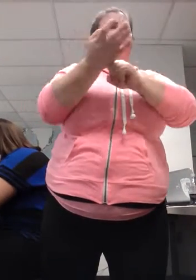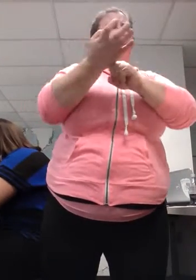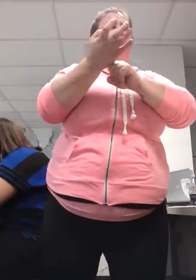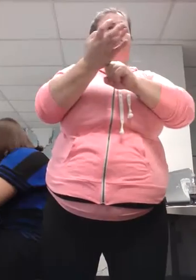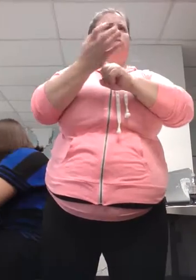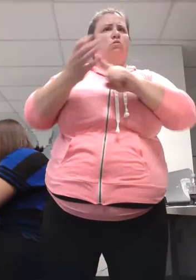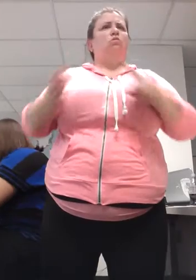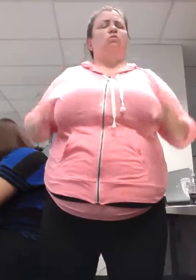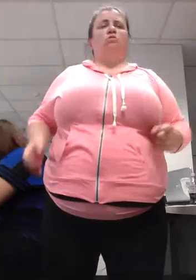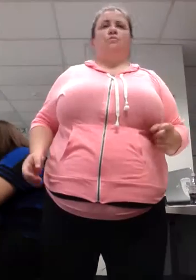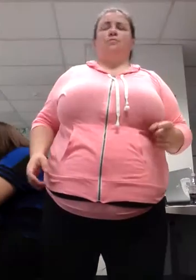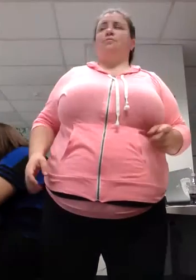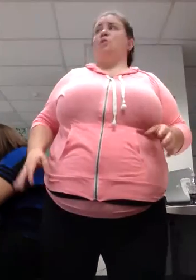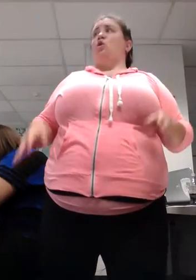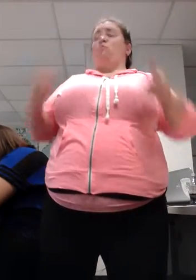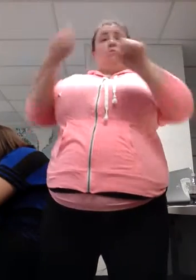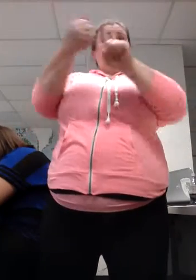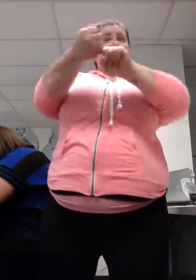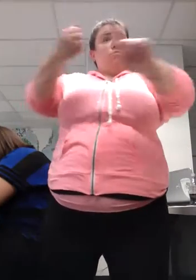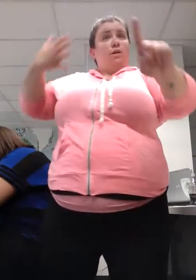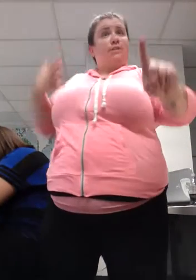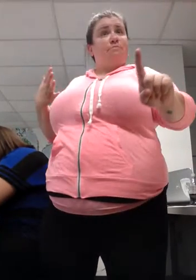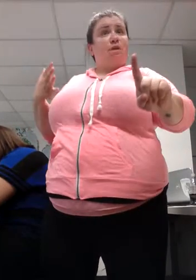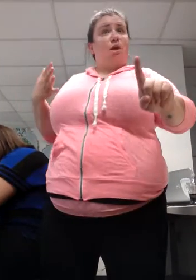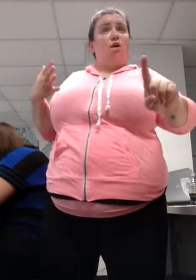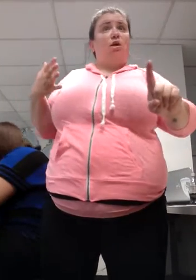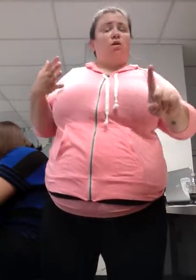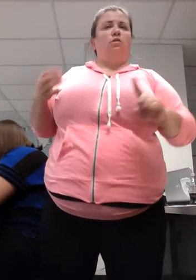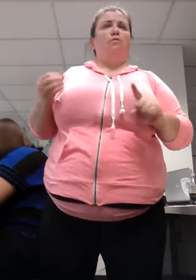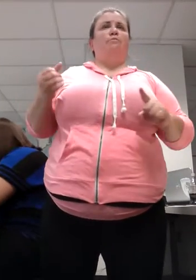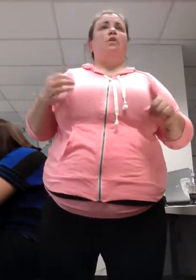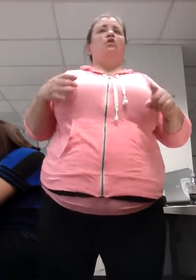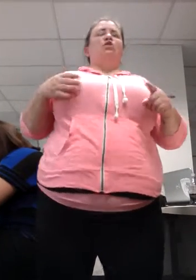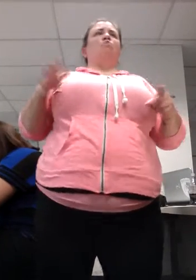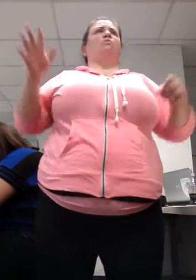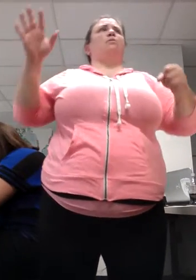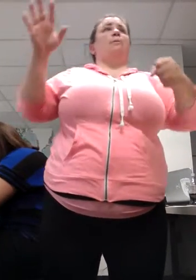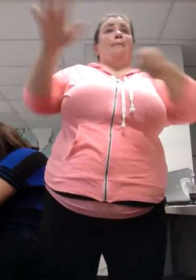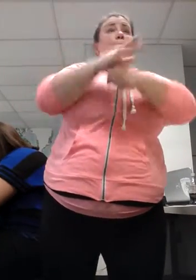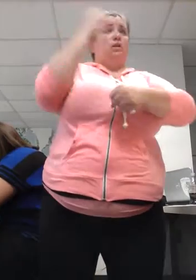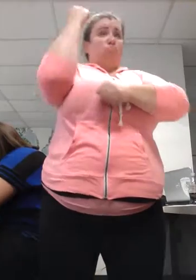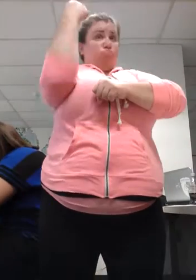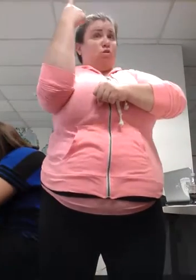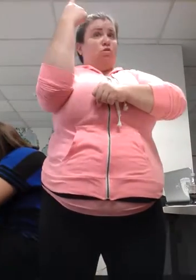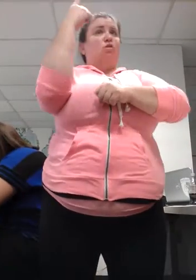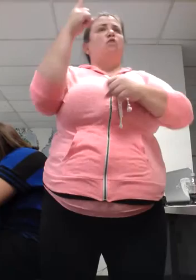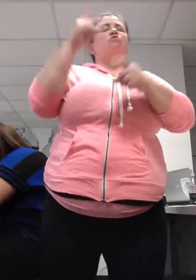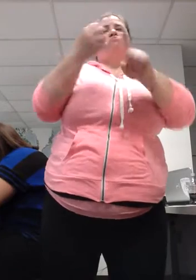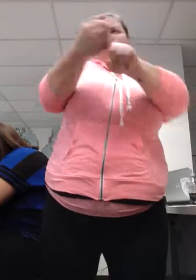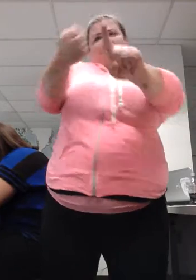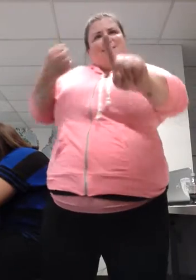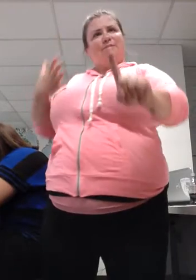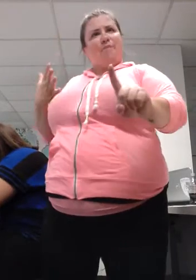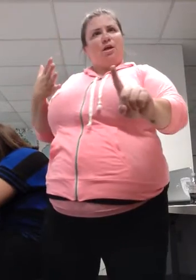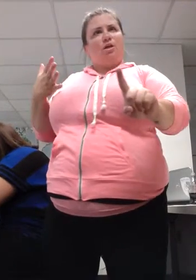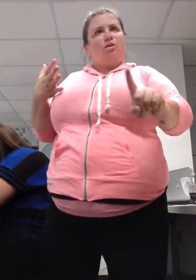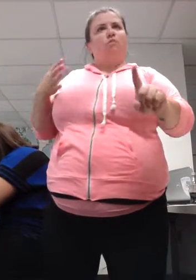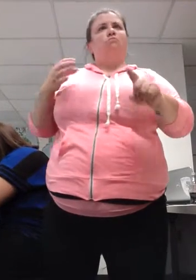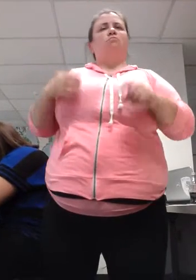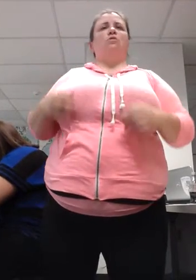But we have to expand on it a little bit to ensure complete understanding across cultures. Right? Some of the